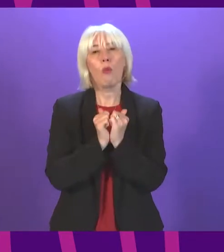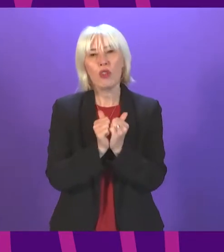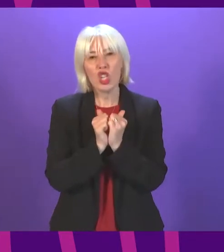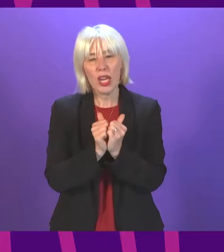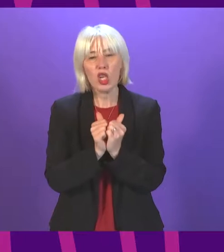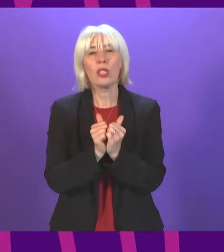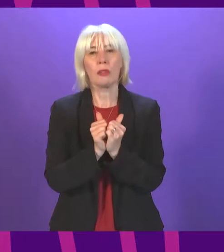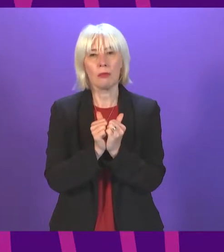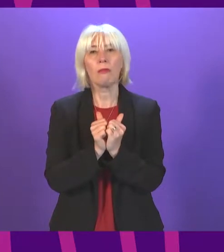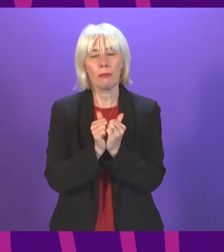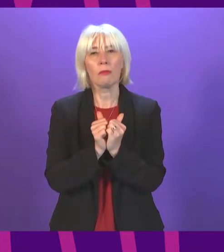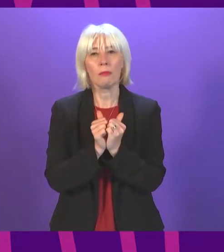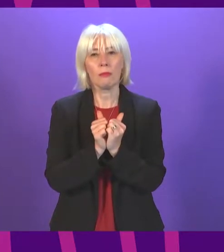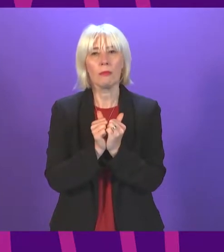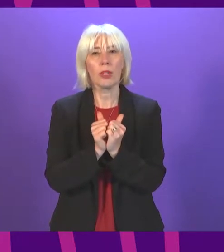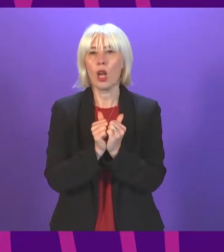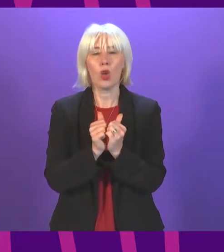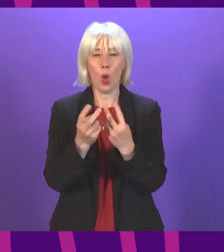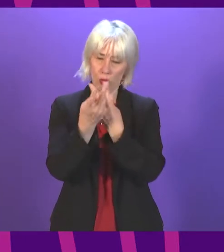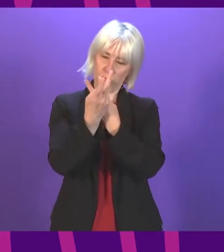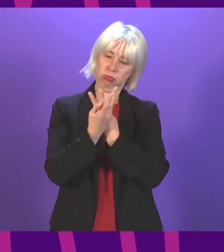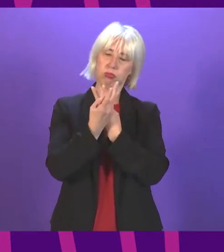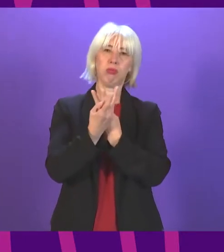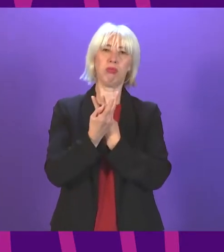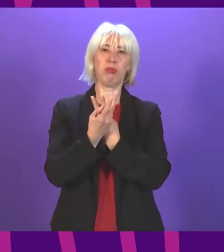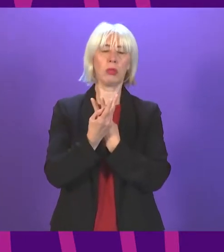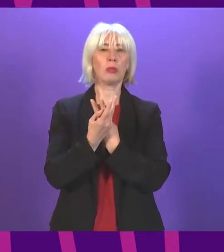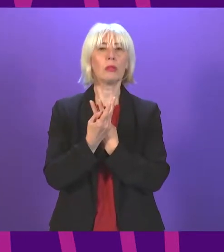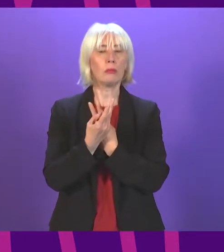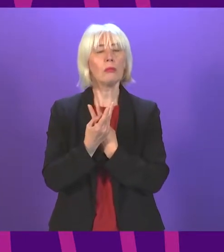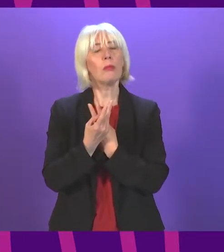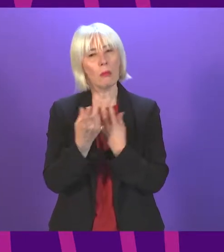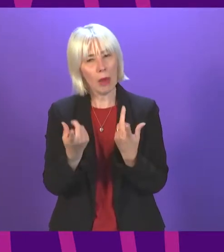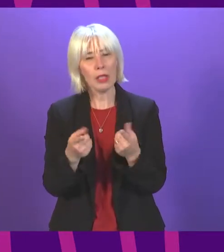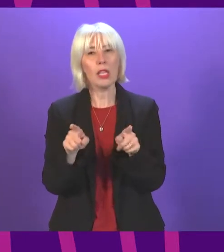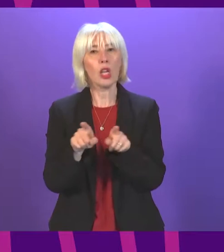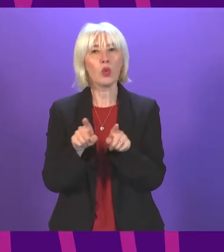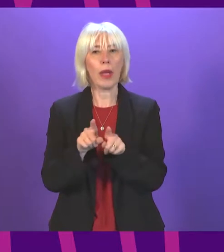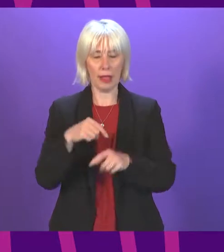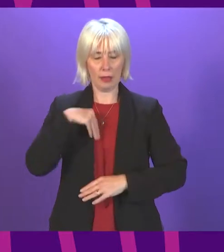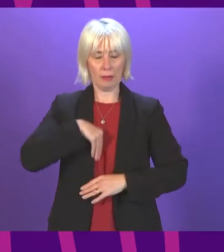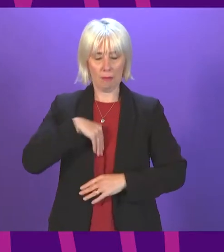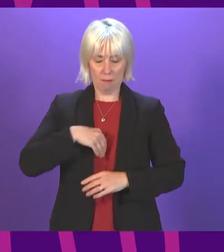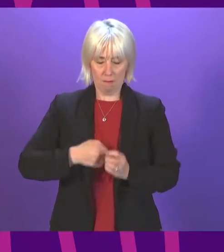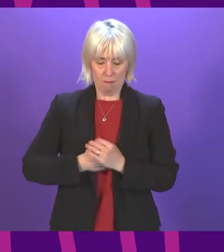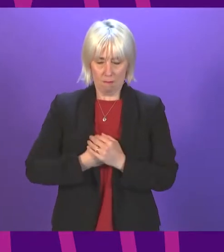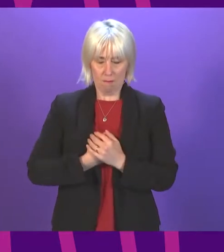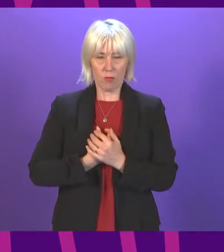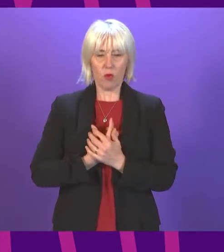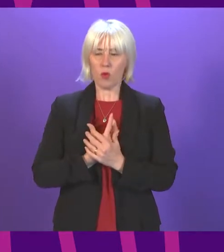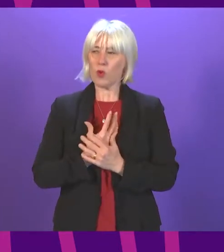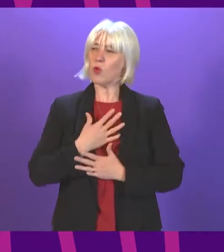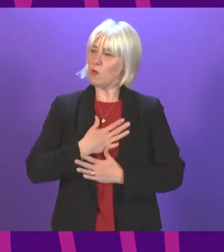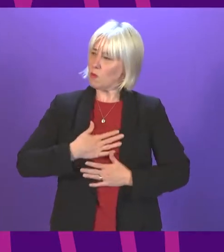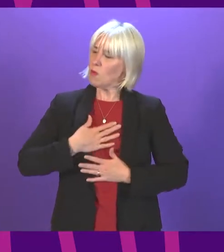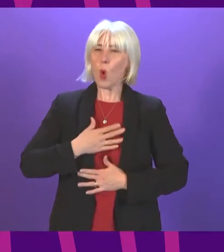LEADS US TO NOT JUST LOOK AFTER OURSELVES WITH MORE CARE, BUT GROWS WITHIN US A DESIRE TO LOOK AFTER THE WORLD